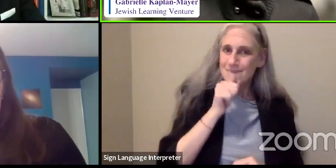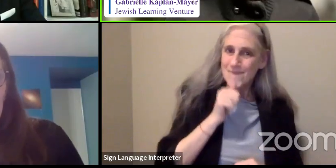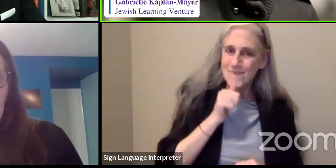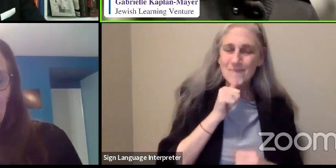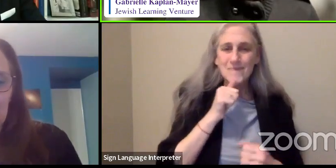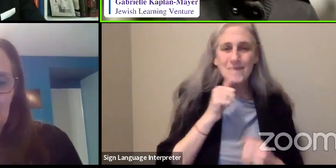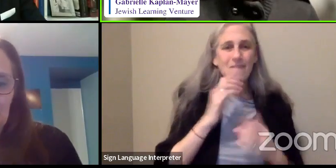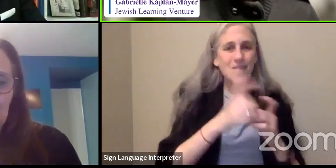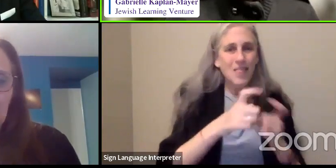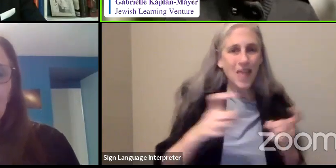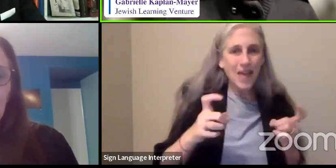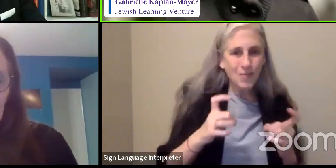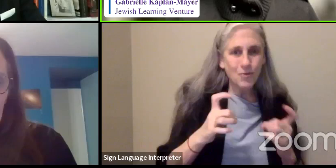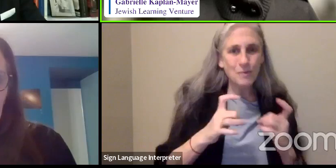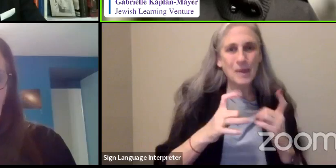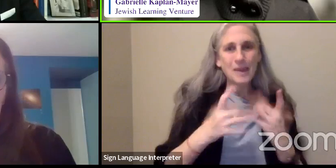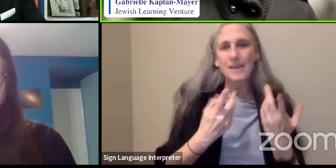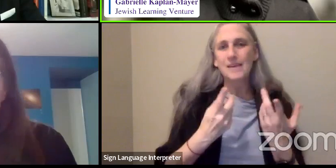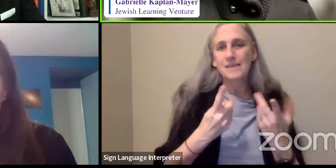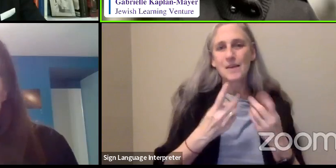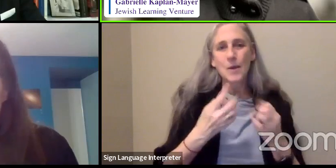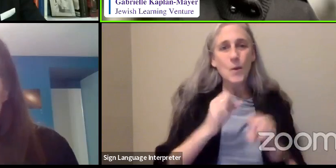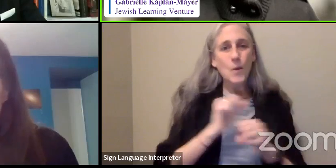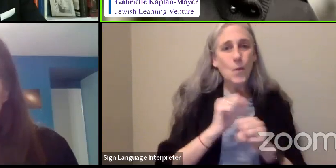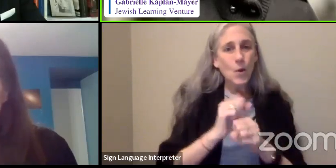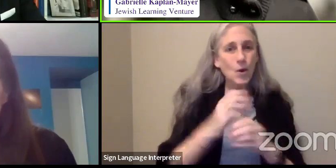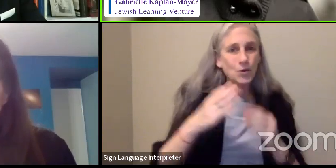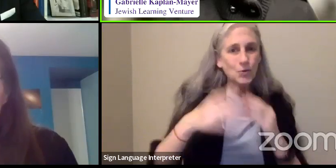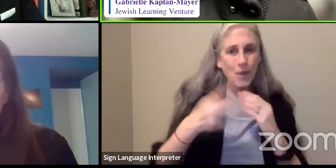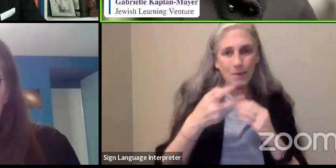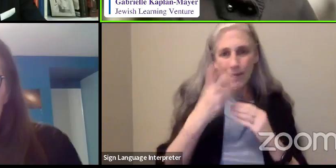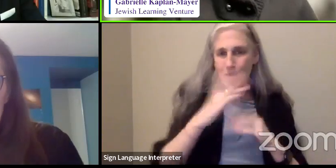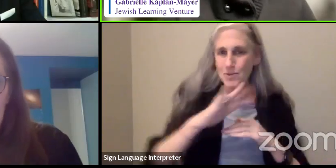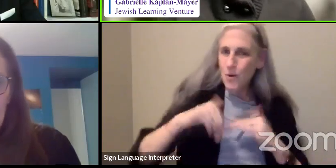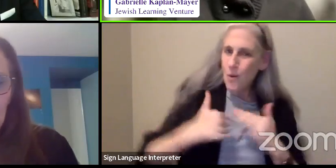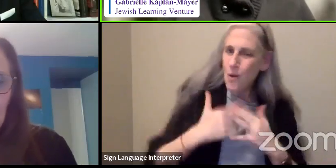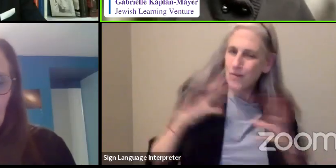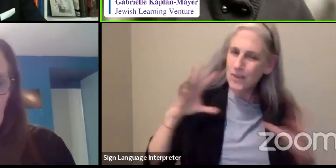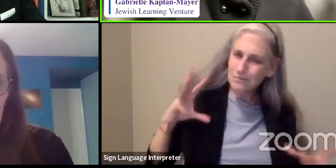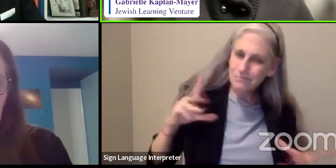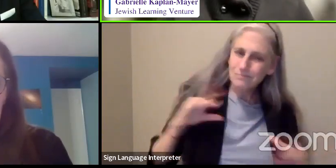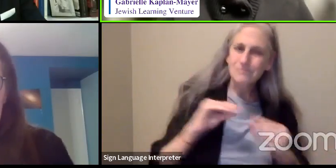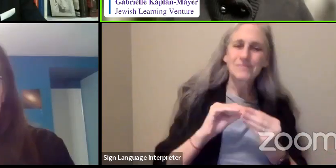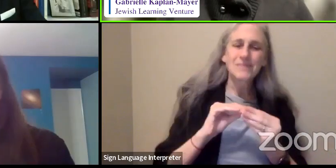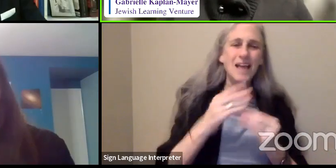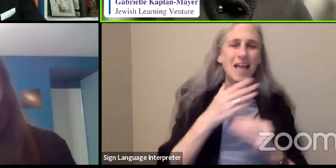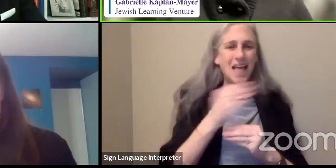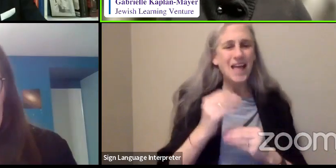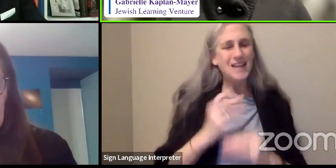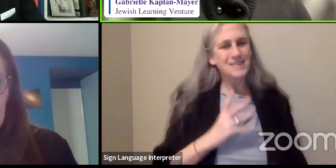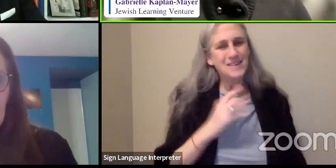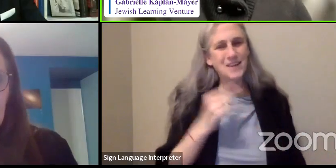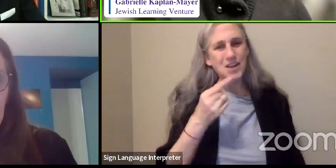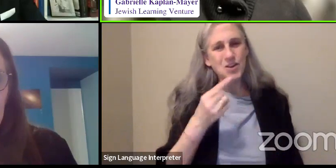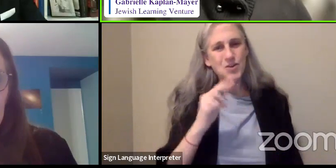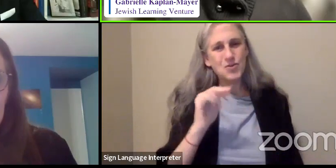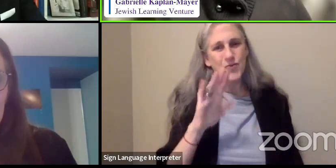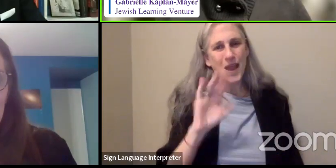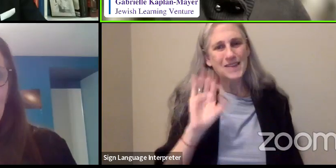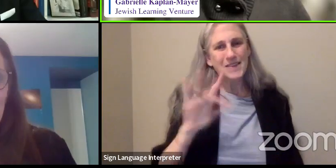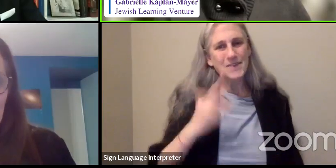campaign to end blindness, and really the grace through which he's lived.